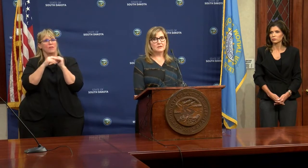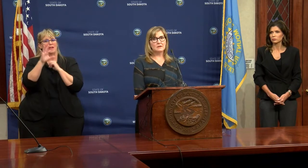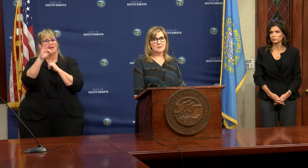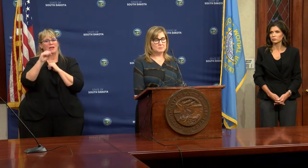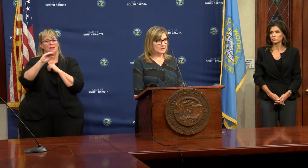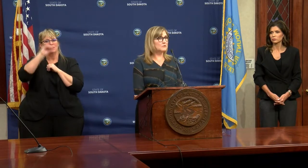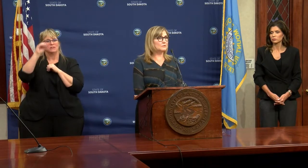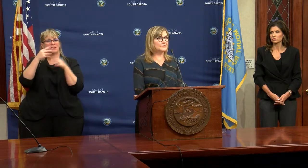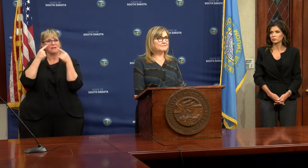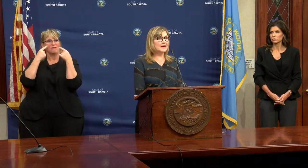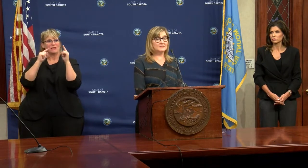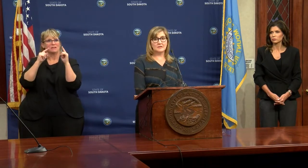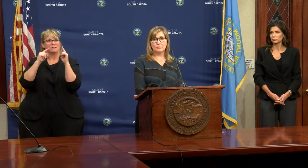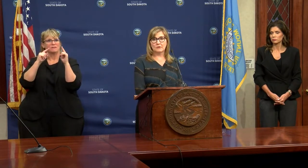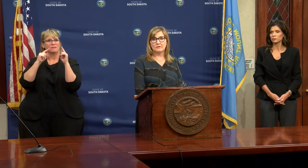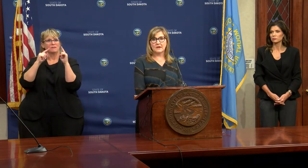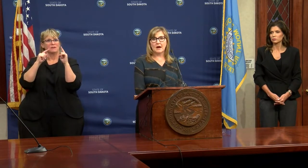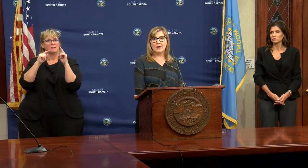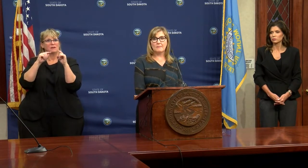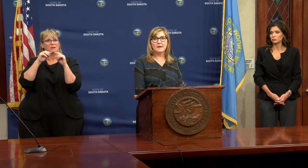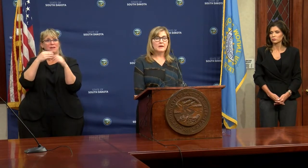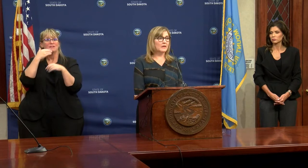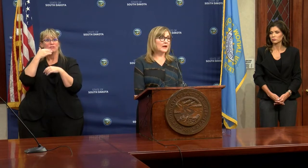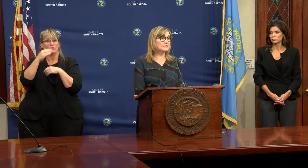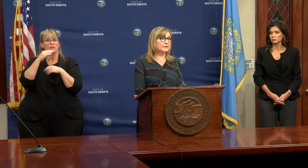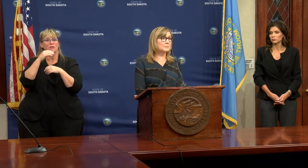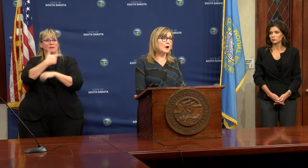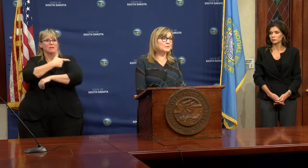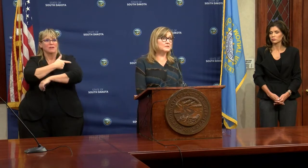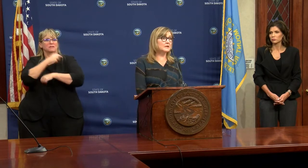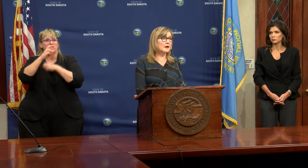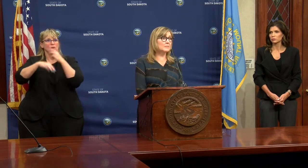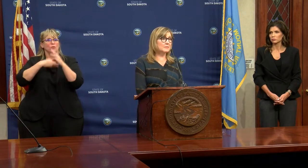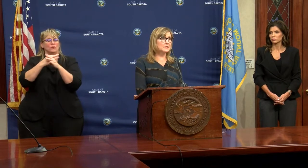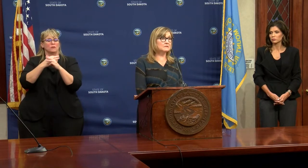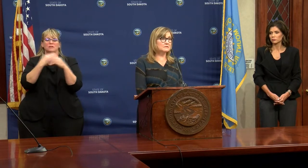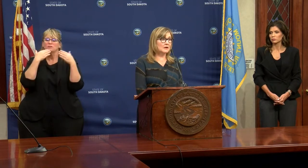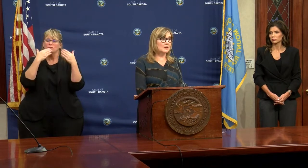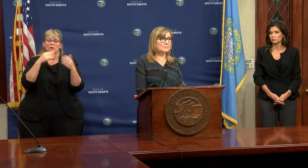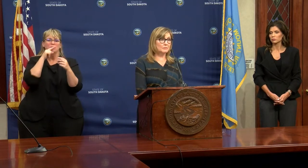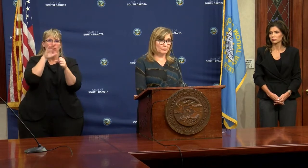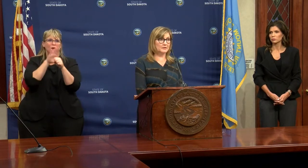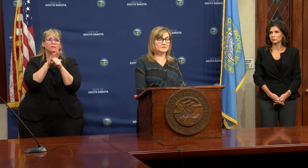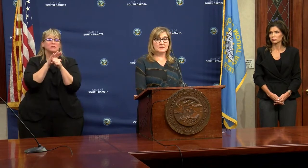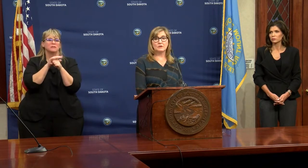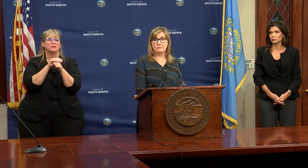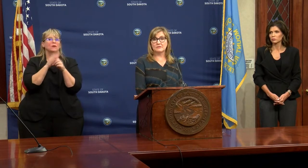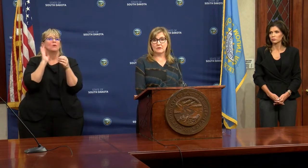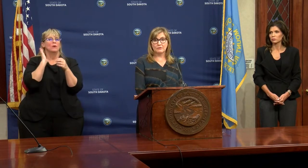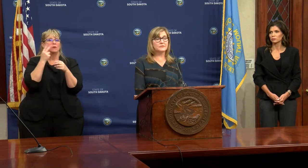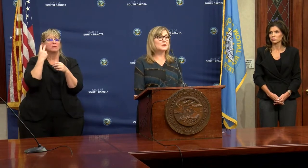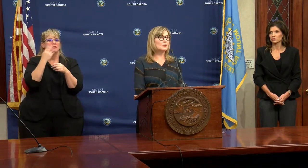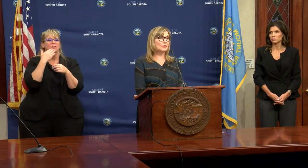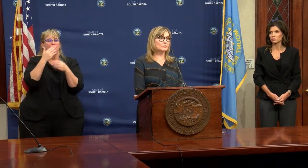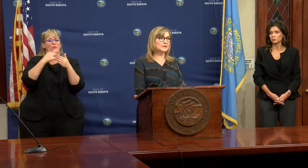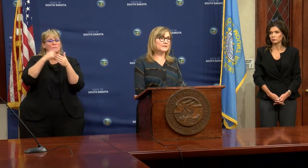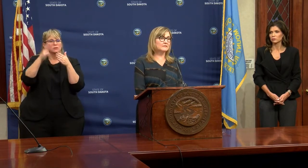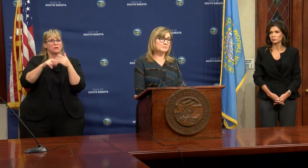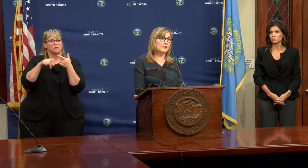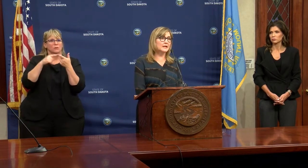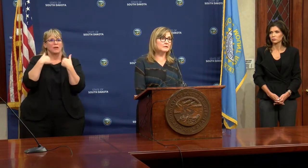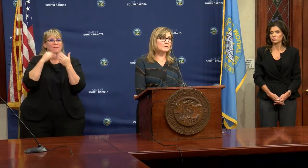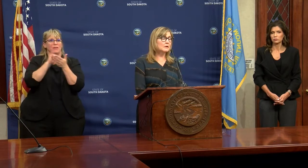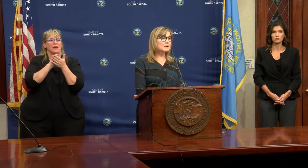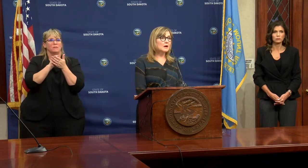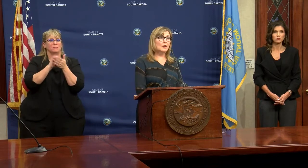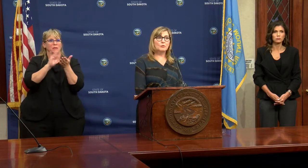that's really big news in the vaccine world. And that is very promising. That means we're going to see good results once we get